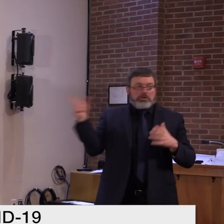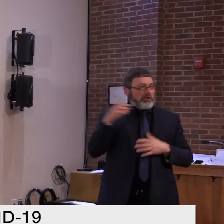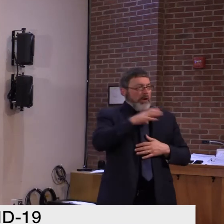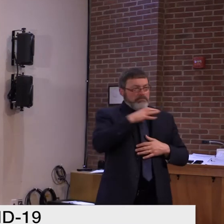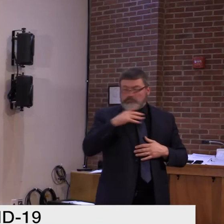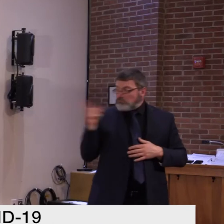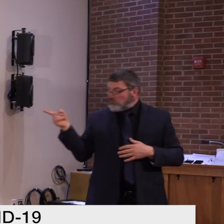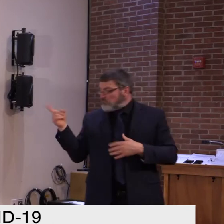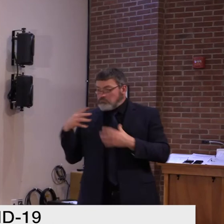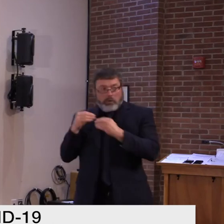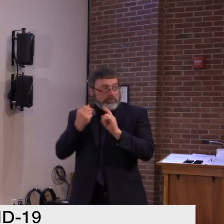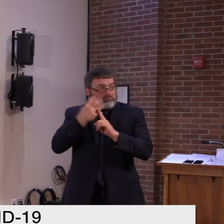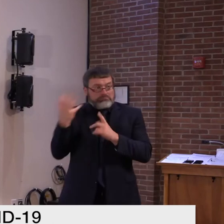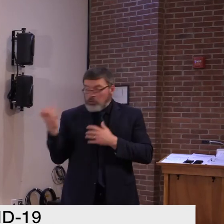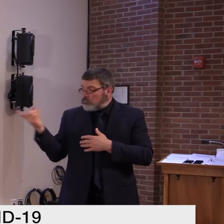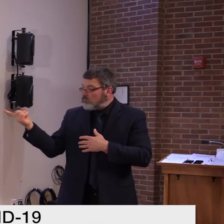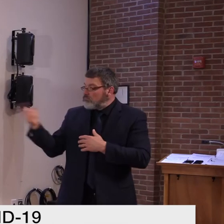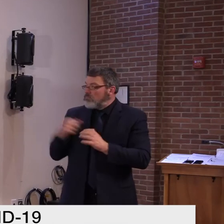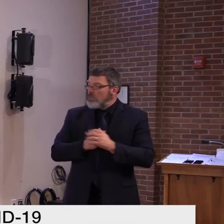Secretary Smith's going to add a couple.